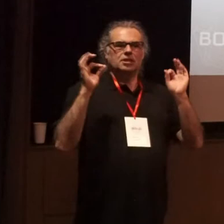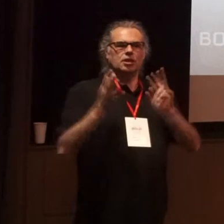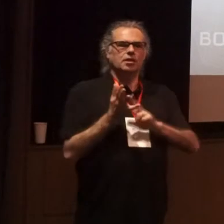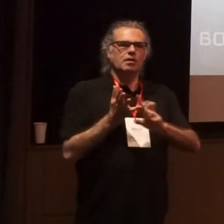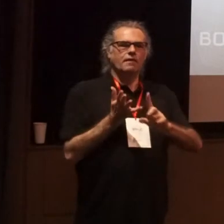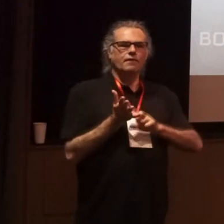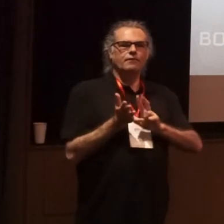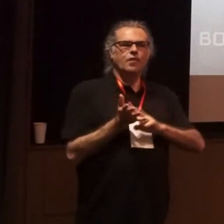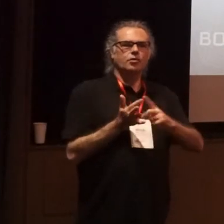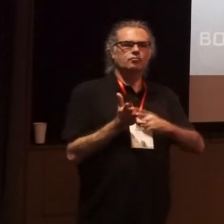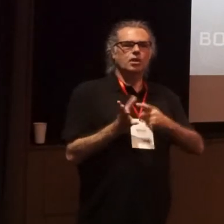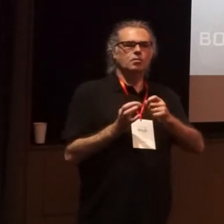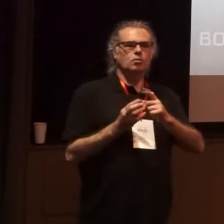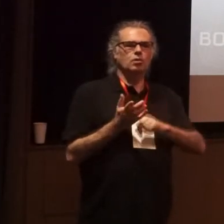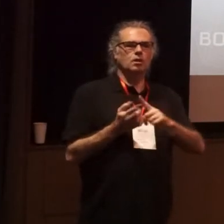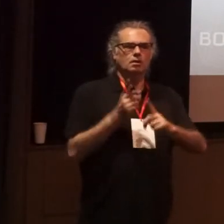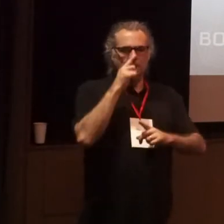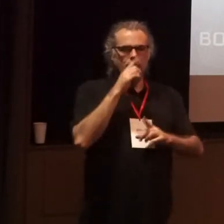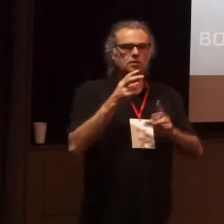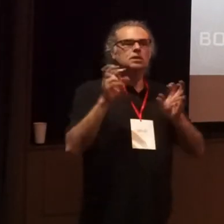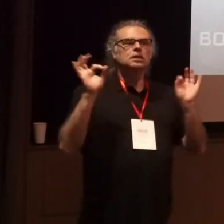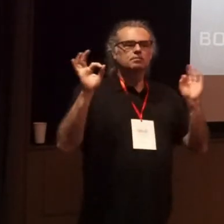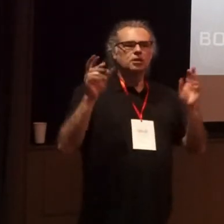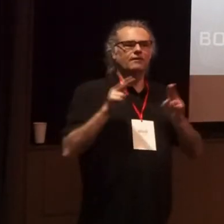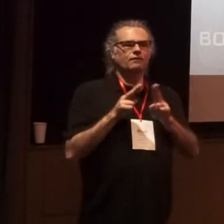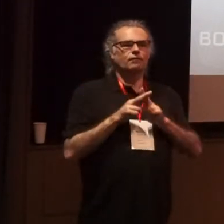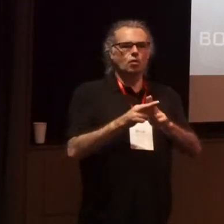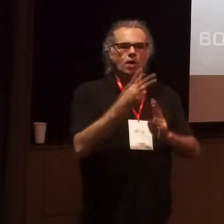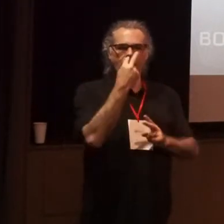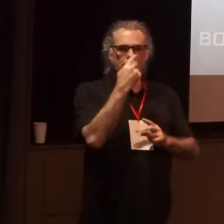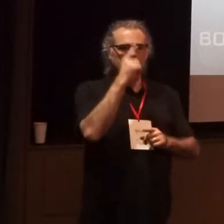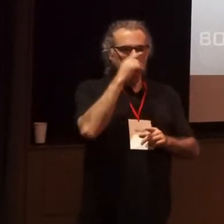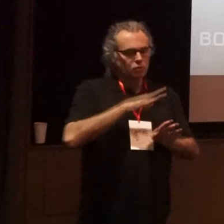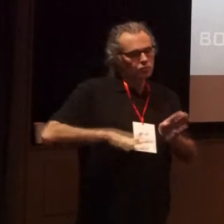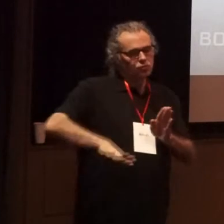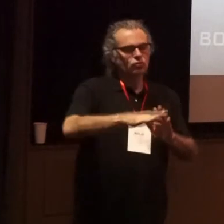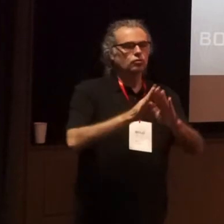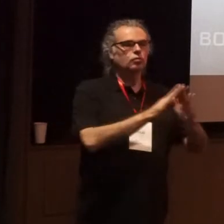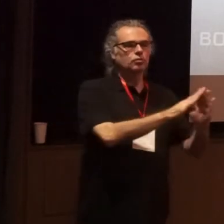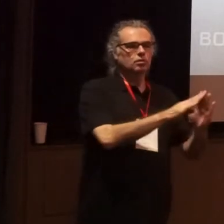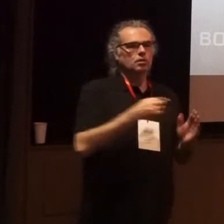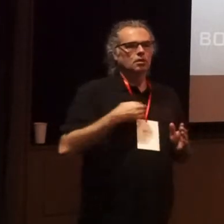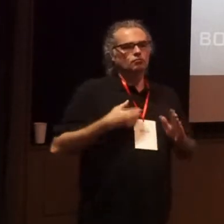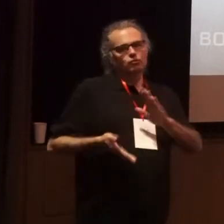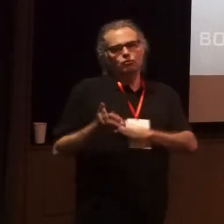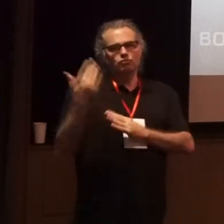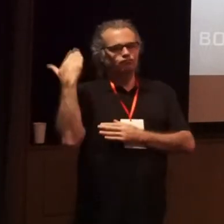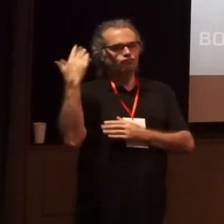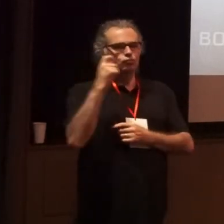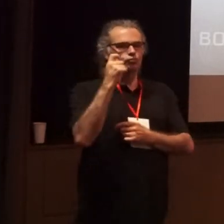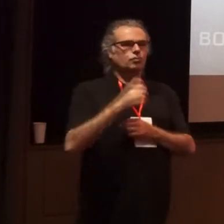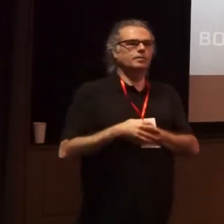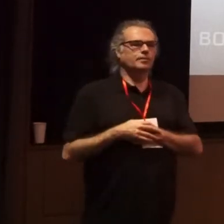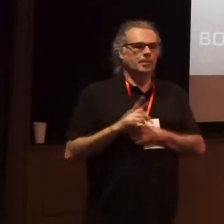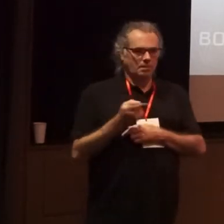particularly in this regard to elderly people and so I'm heading off in a little while to speak at that but